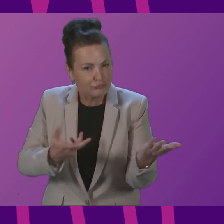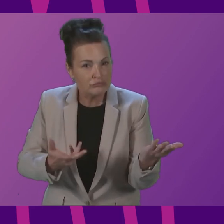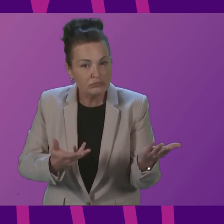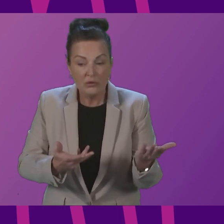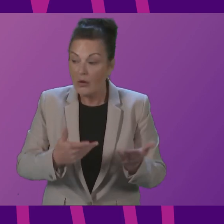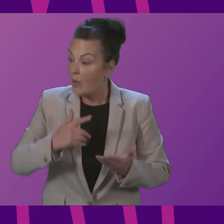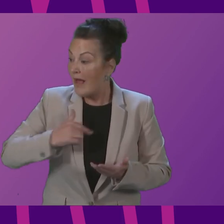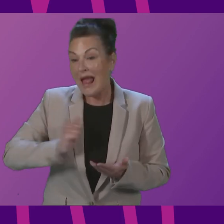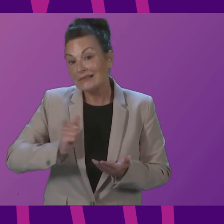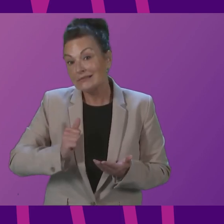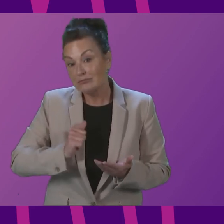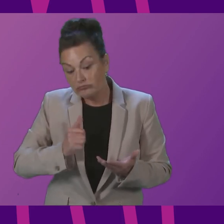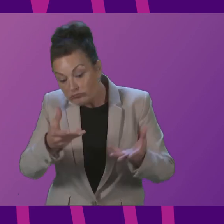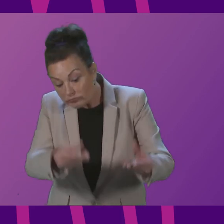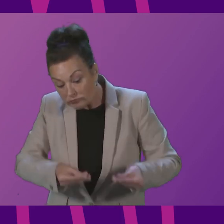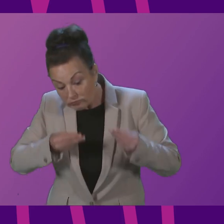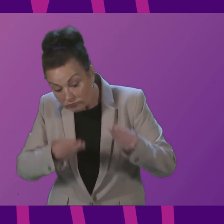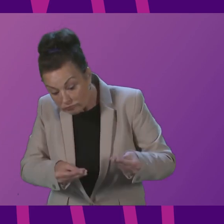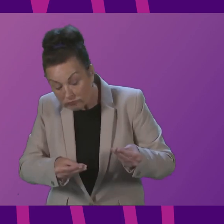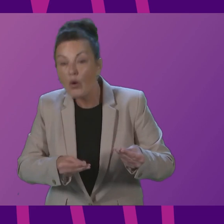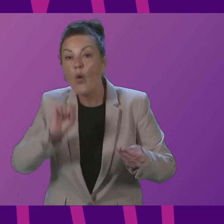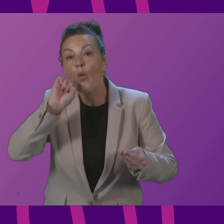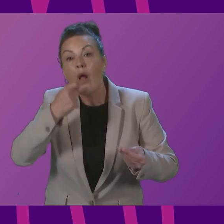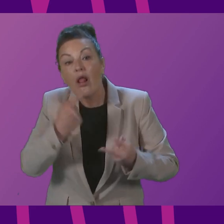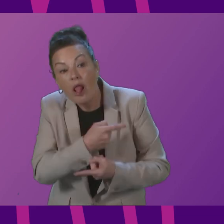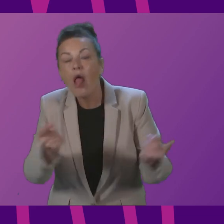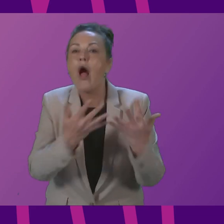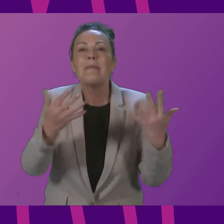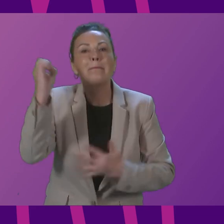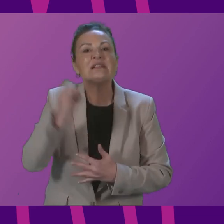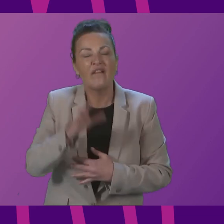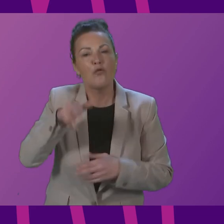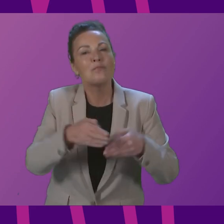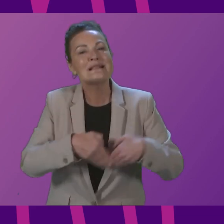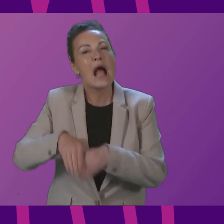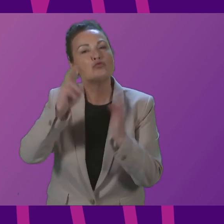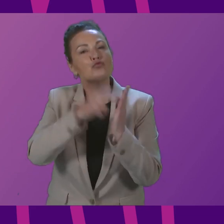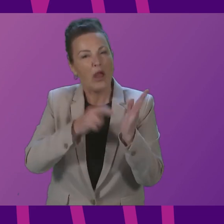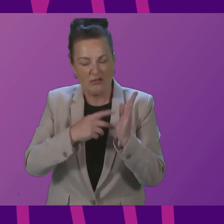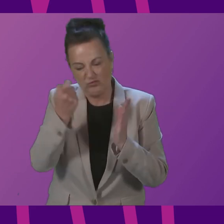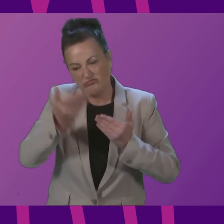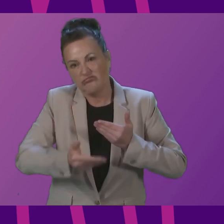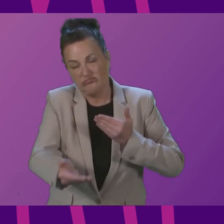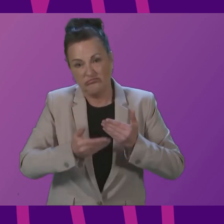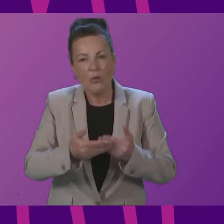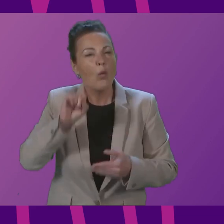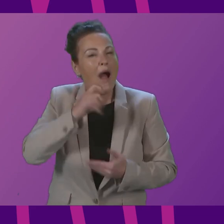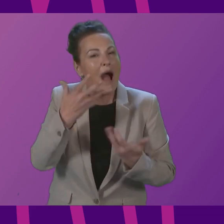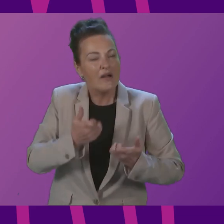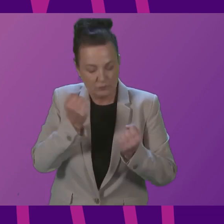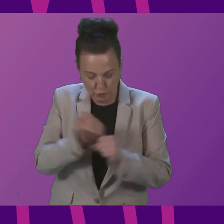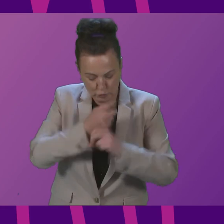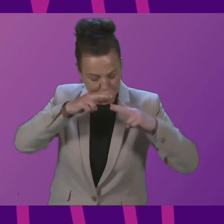returns will be disclosed by national records of Scotland in due course There is of course some way in the analysis that has to be undertaken